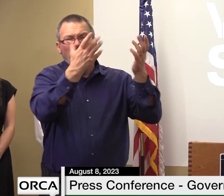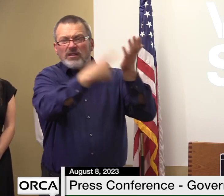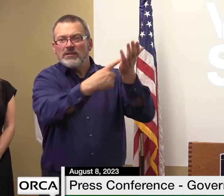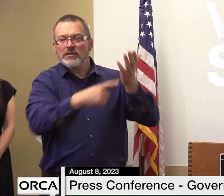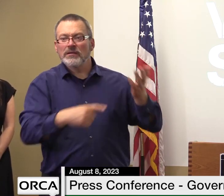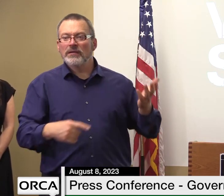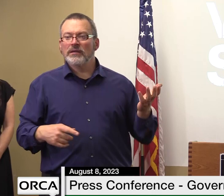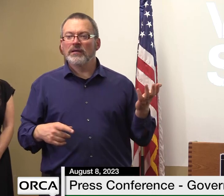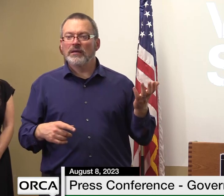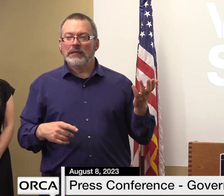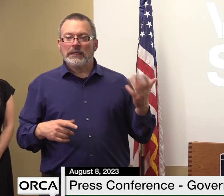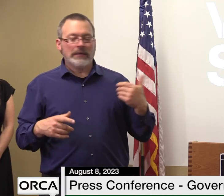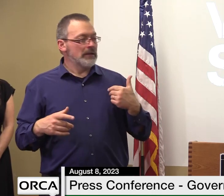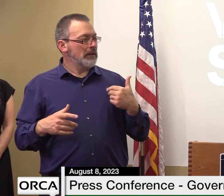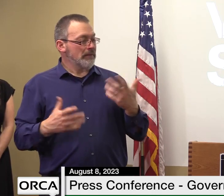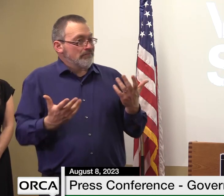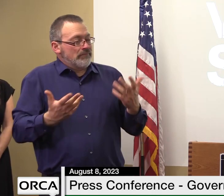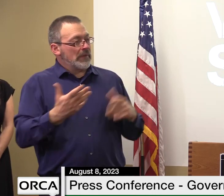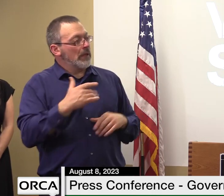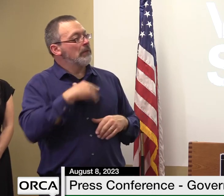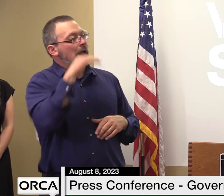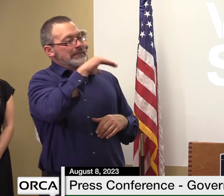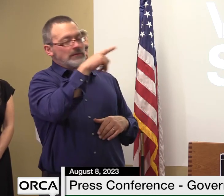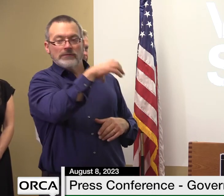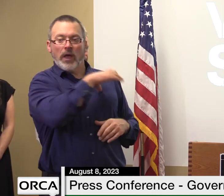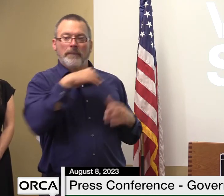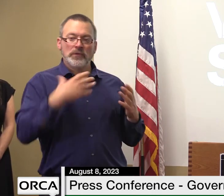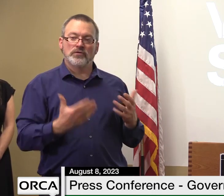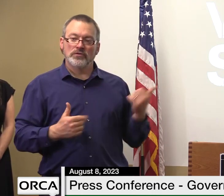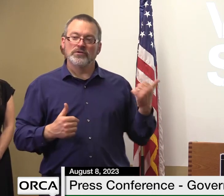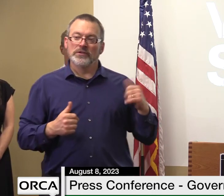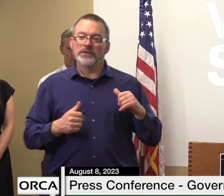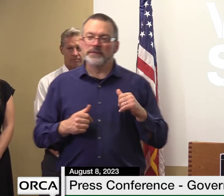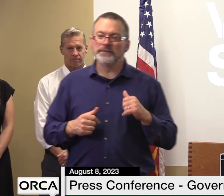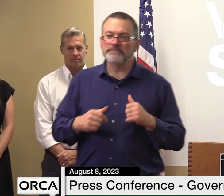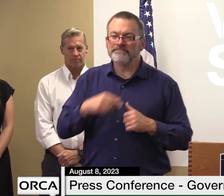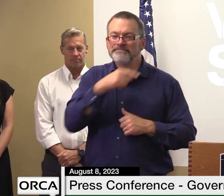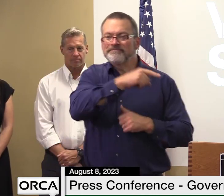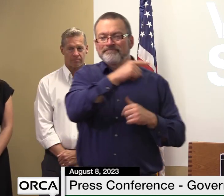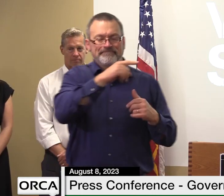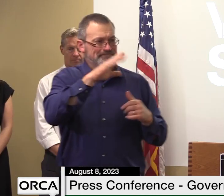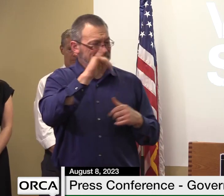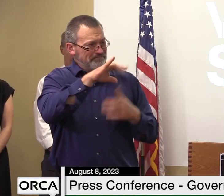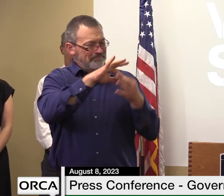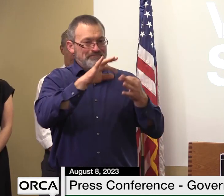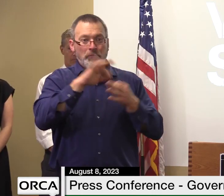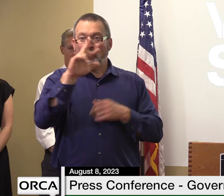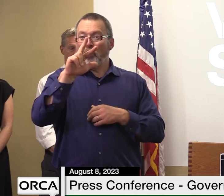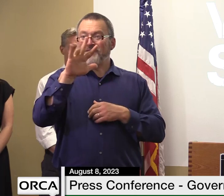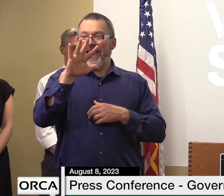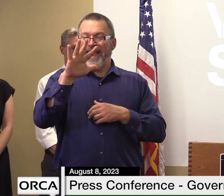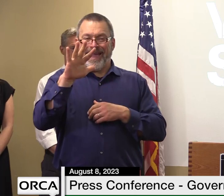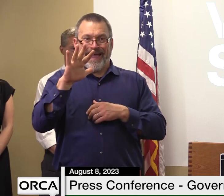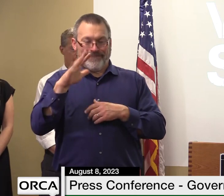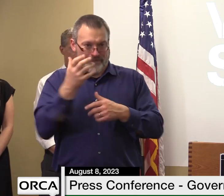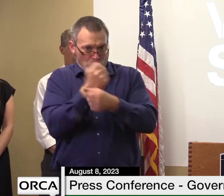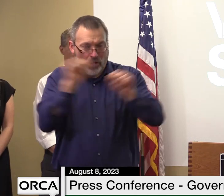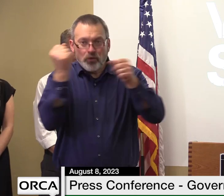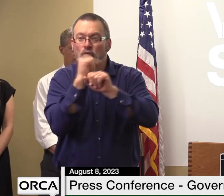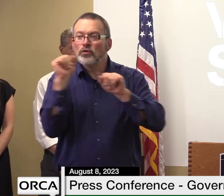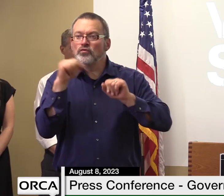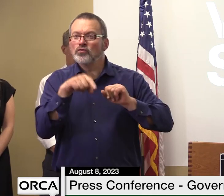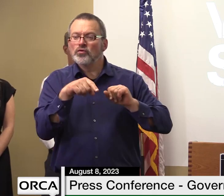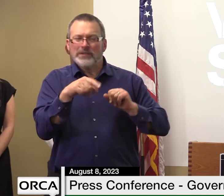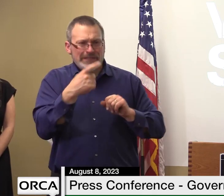bit more details on i think you mentioned 35 evacuations due to recent rain could you offer us more details on that